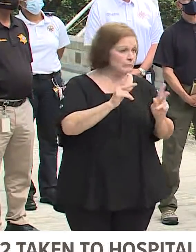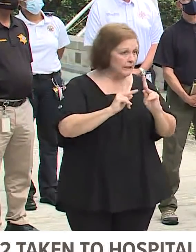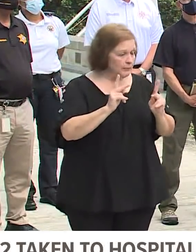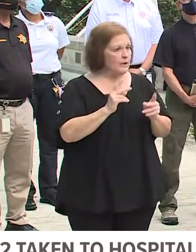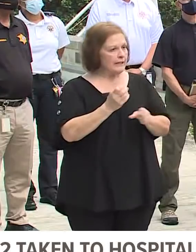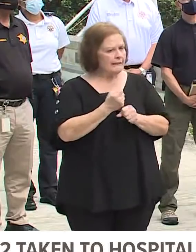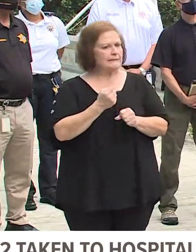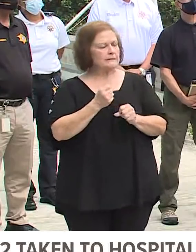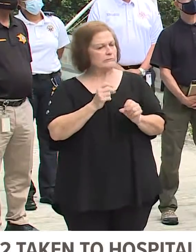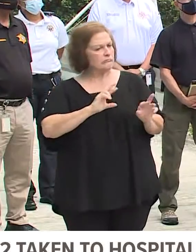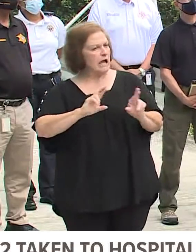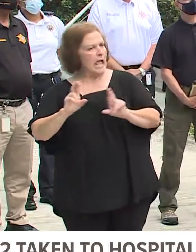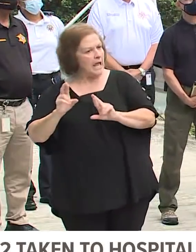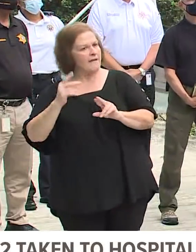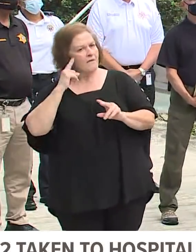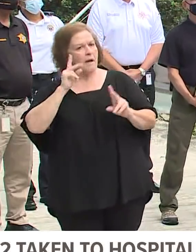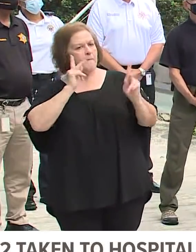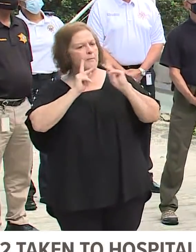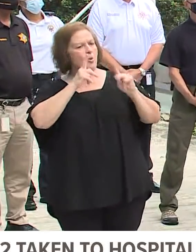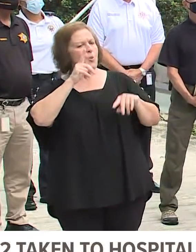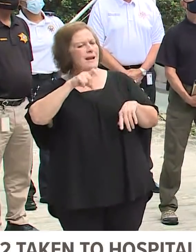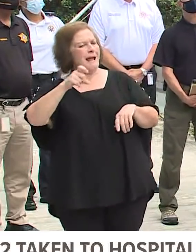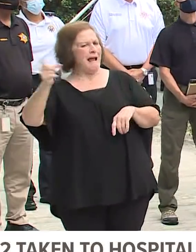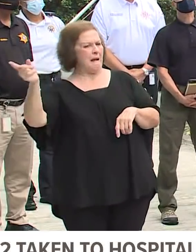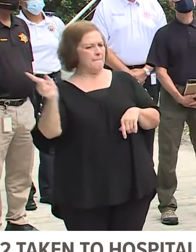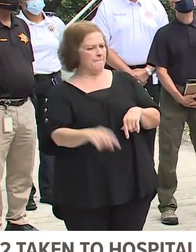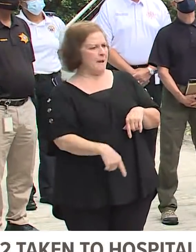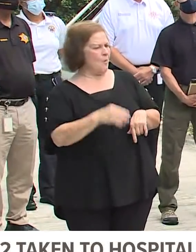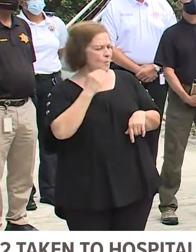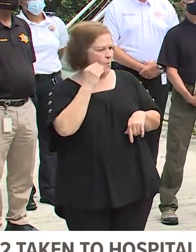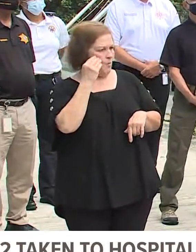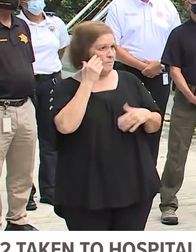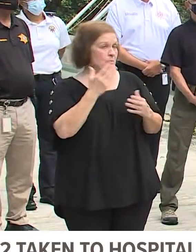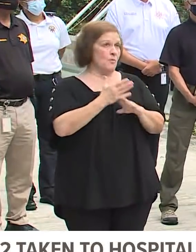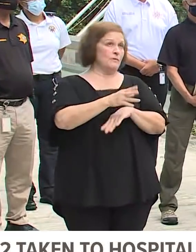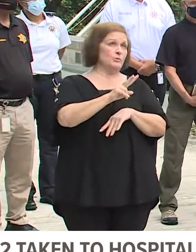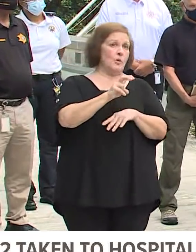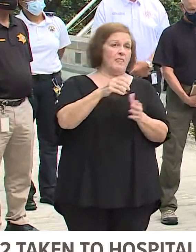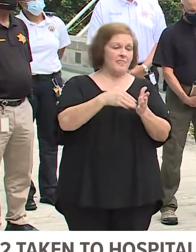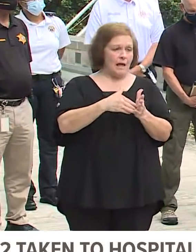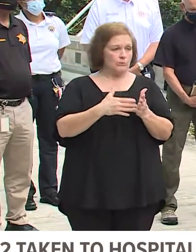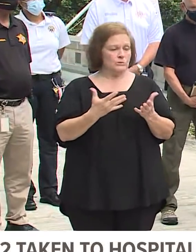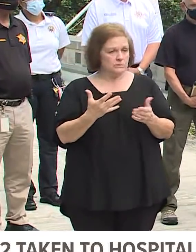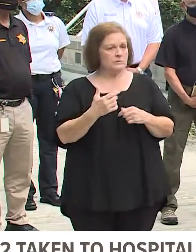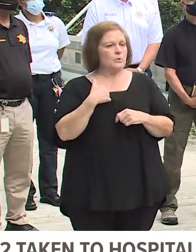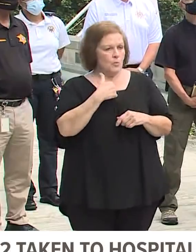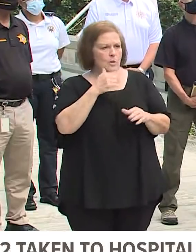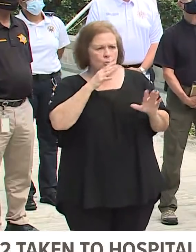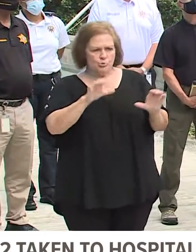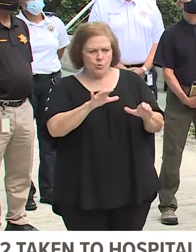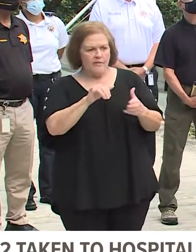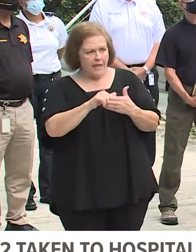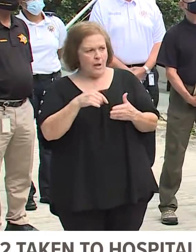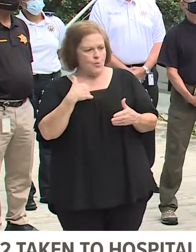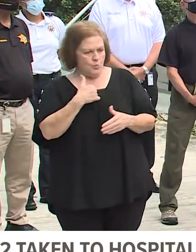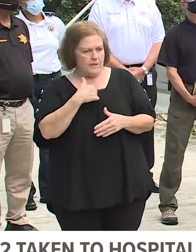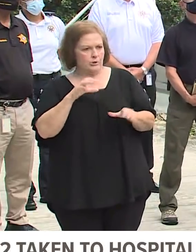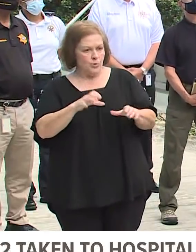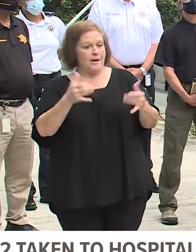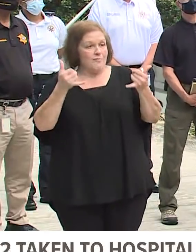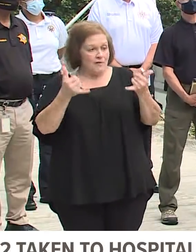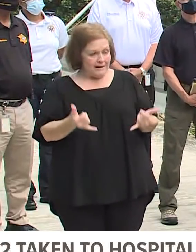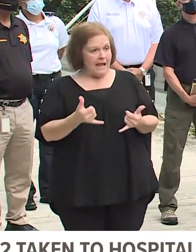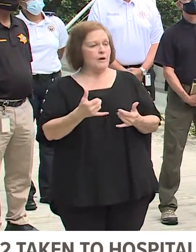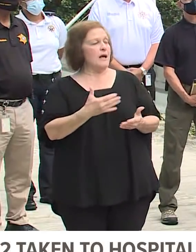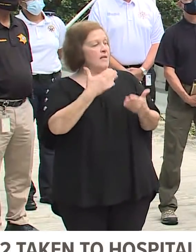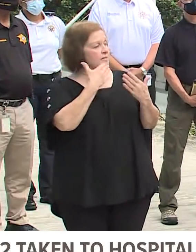ready for the folks who need to come back somewhere in the neighborhood of 200,000 and we're gonna do that and we're doing it right now